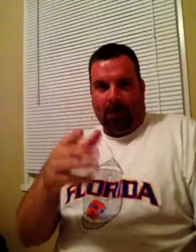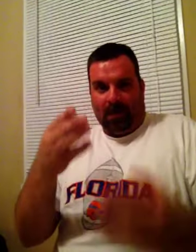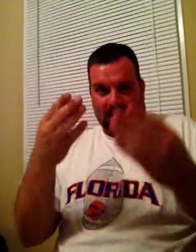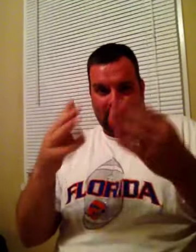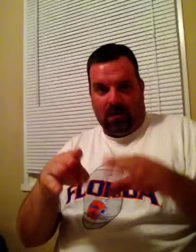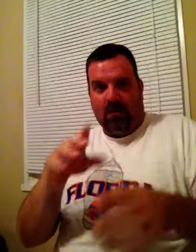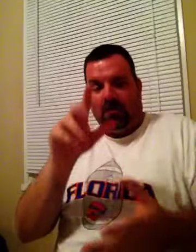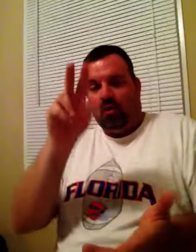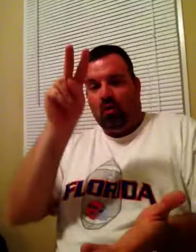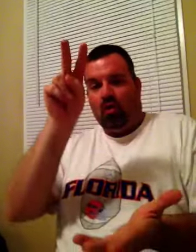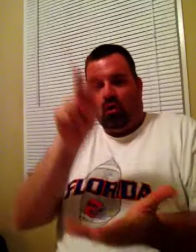All right. go.